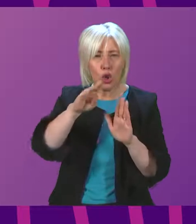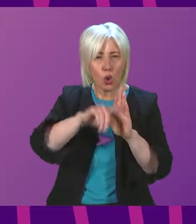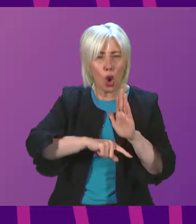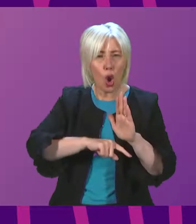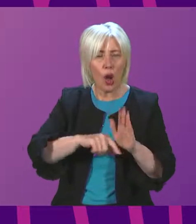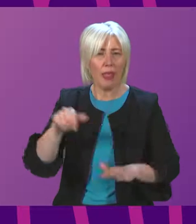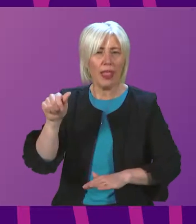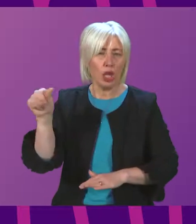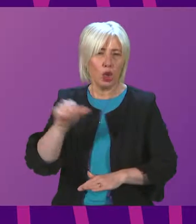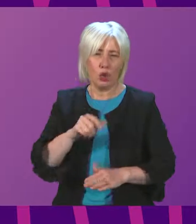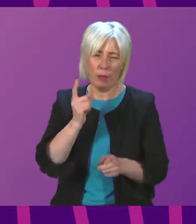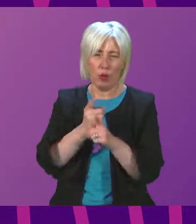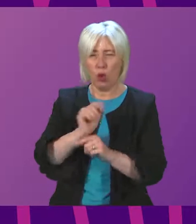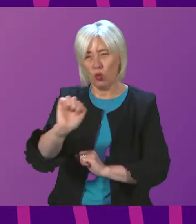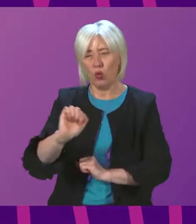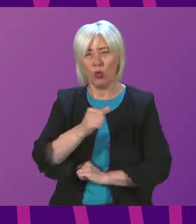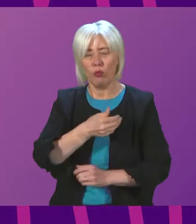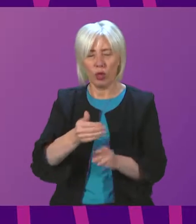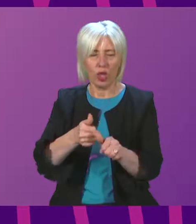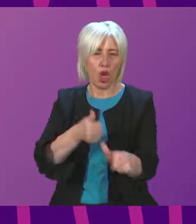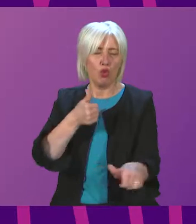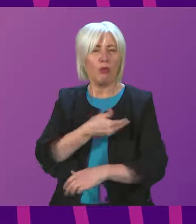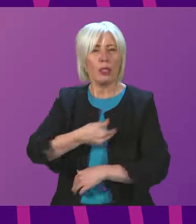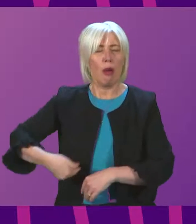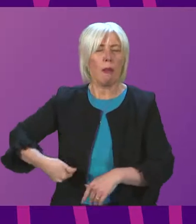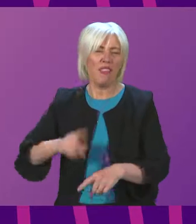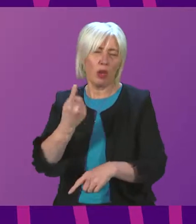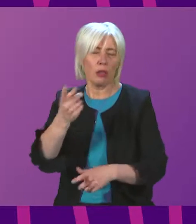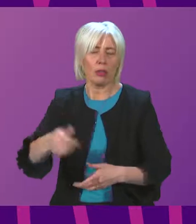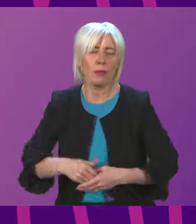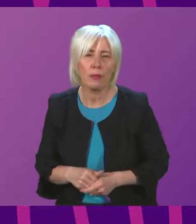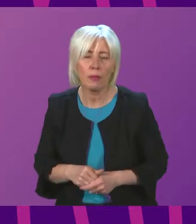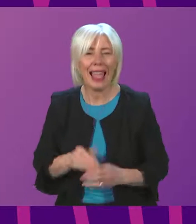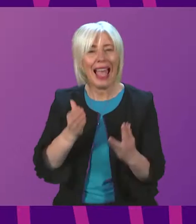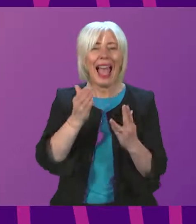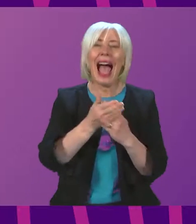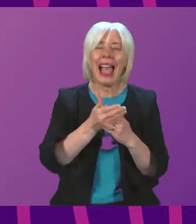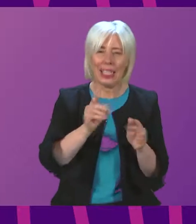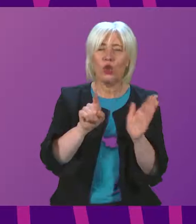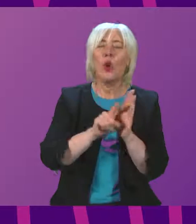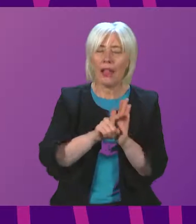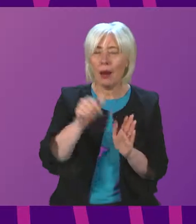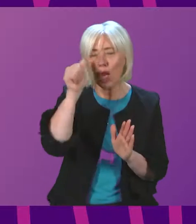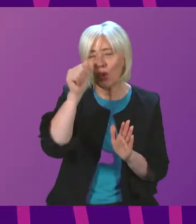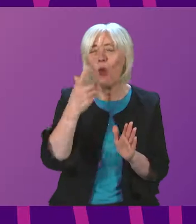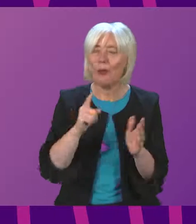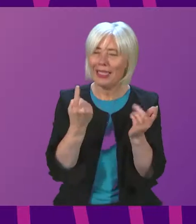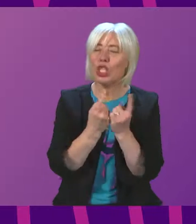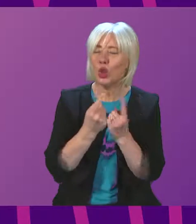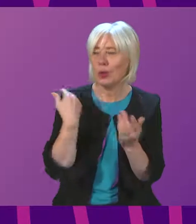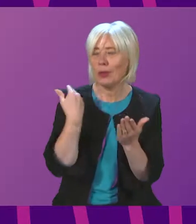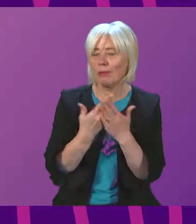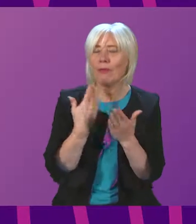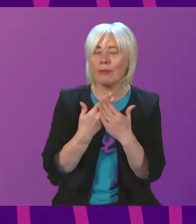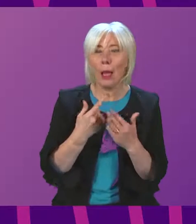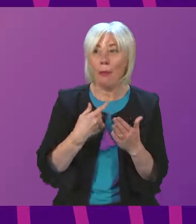instance, speak to their insurer. In terms of access to alarms, I recognise that over the last few months there have been issues, but I